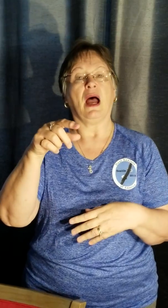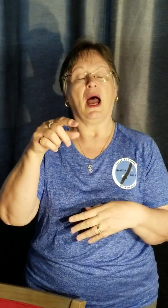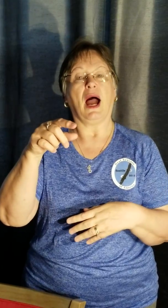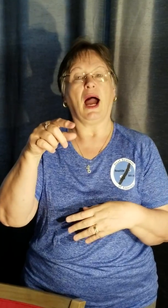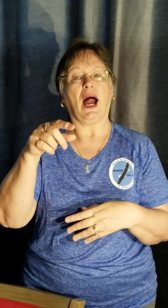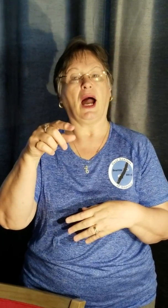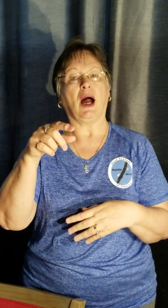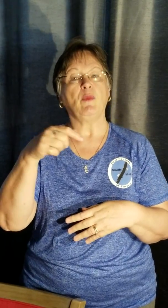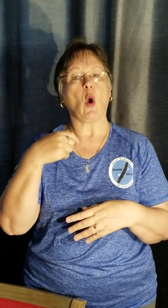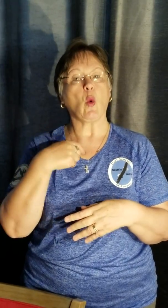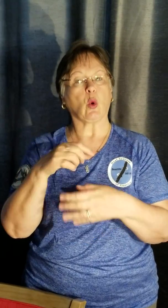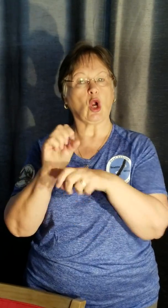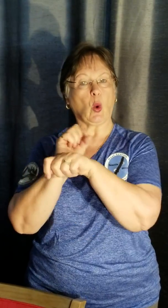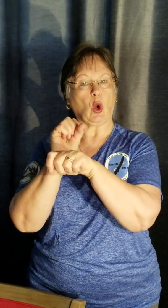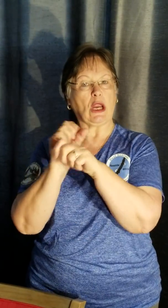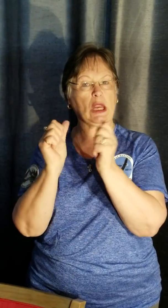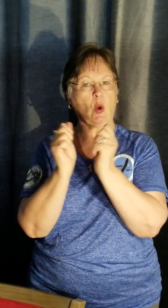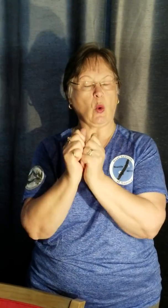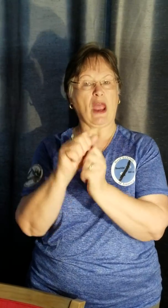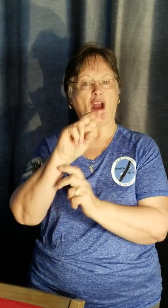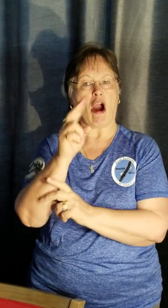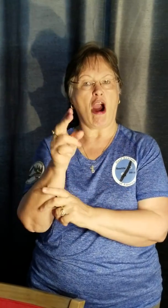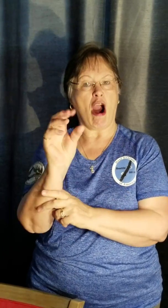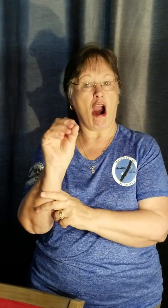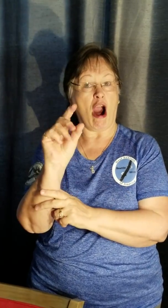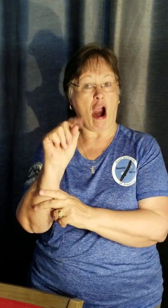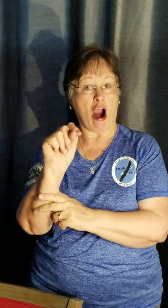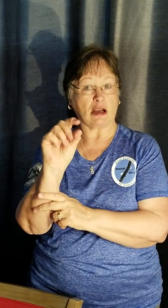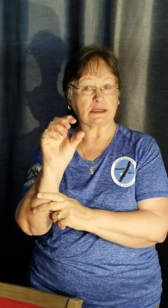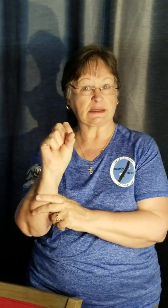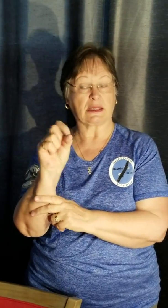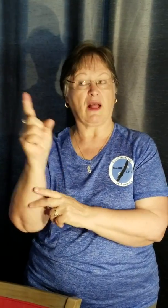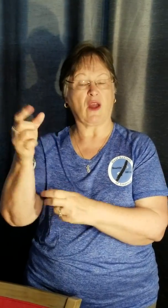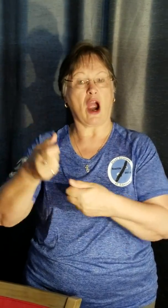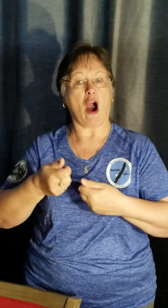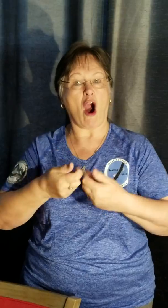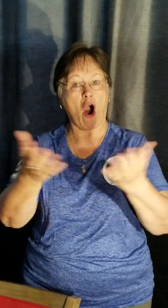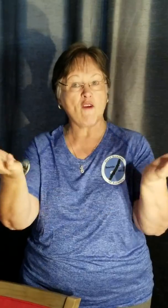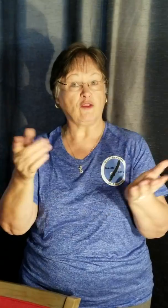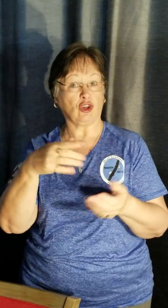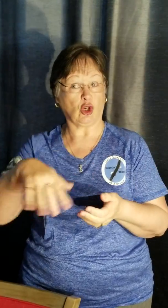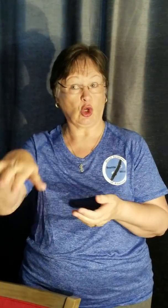I'm proud of the Griffiths. I'm proud the